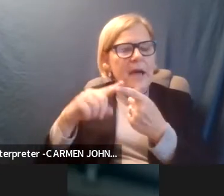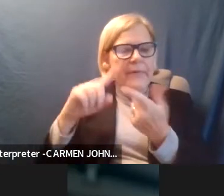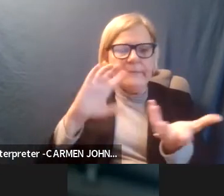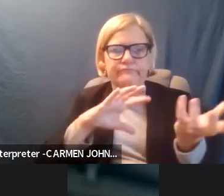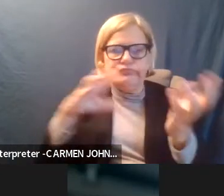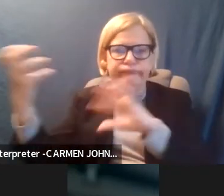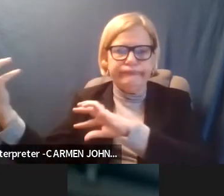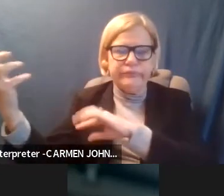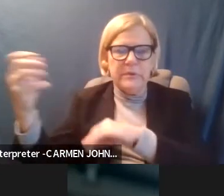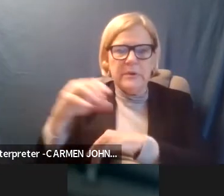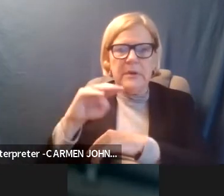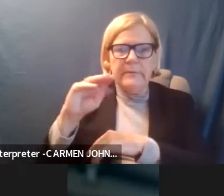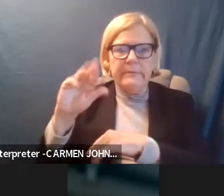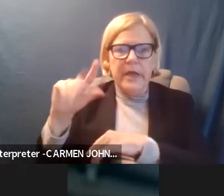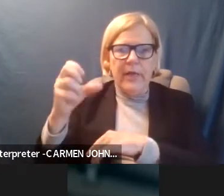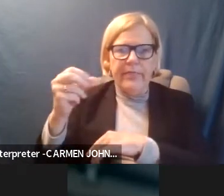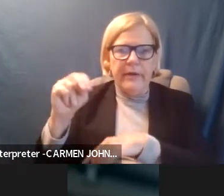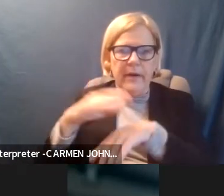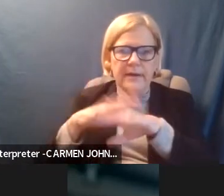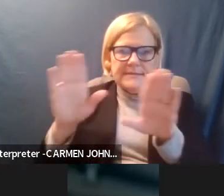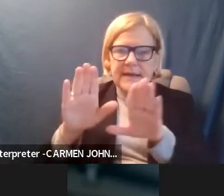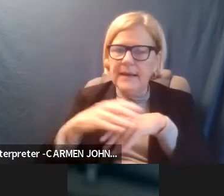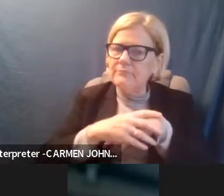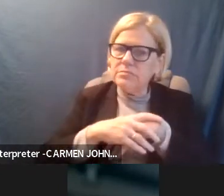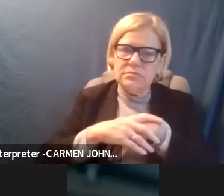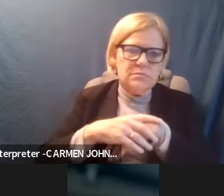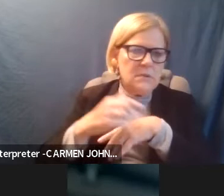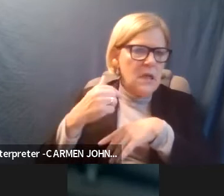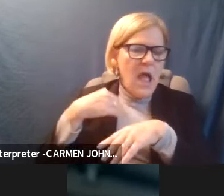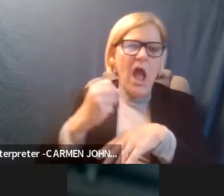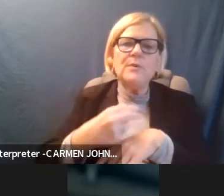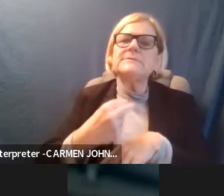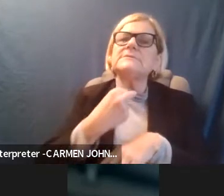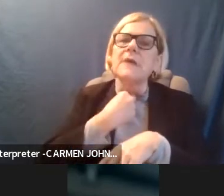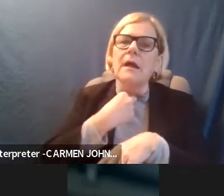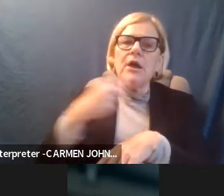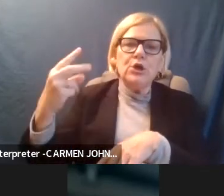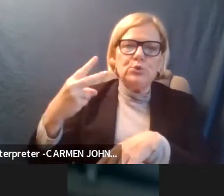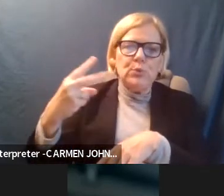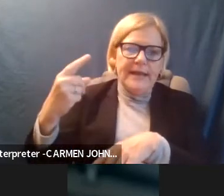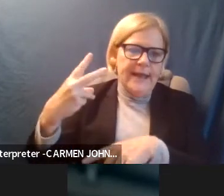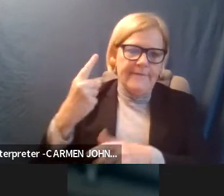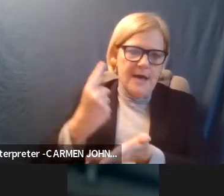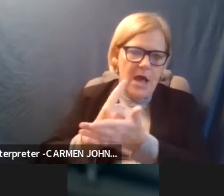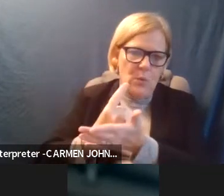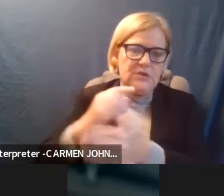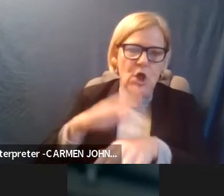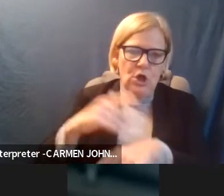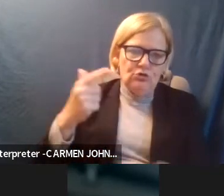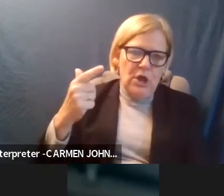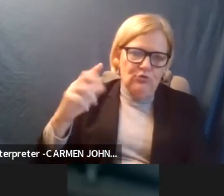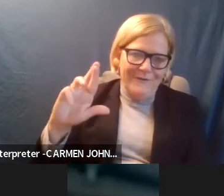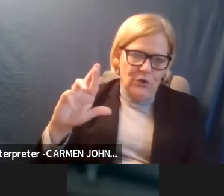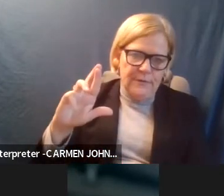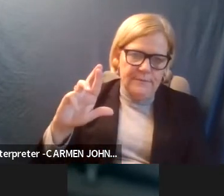of the marathon on Sunday. I was in that gridlock stuck for two and a half hours on Grand River,